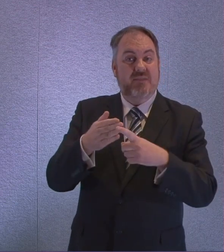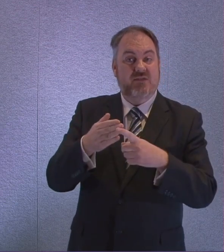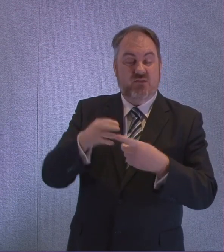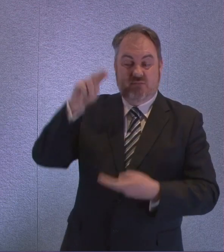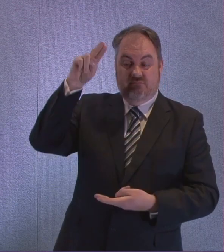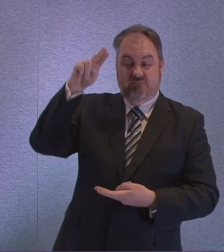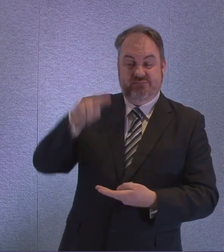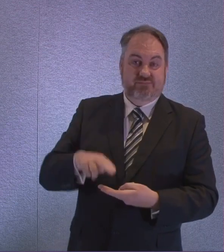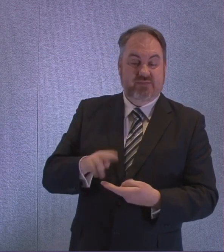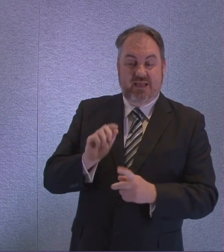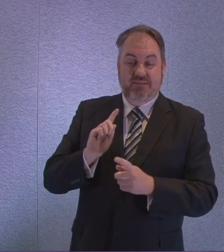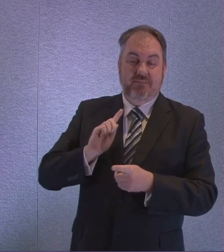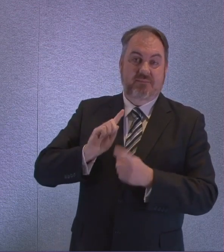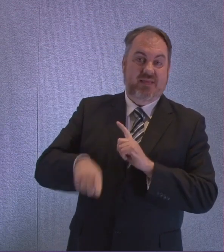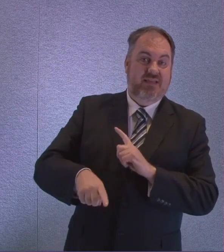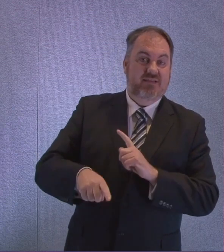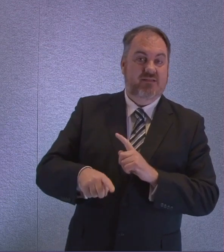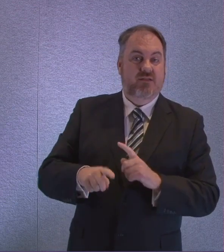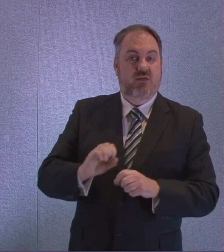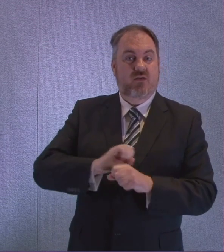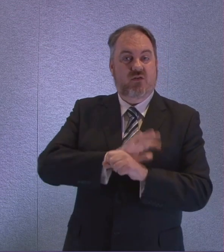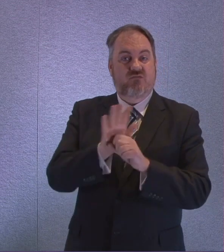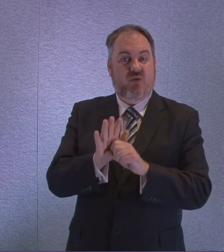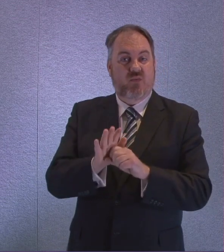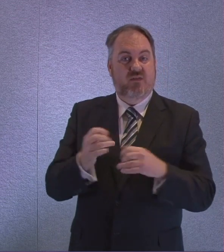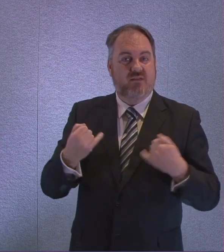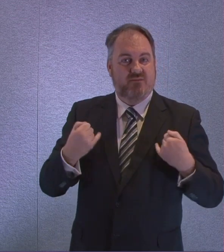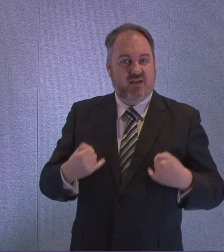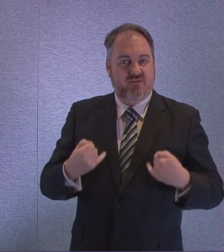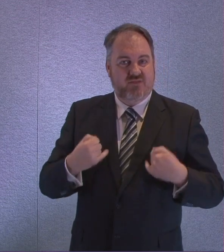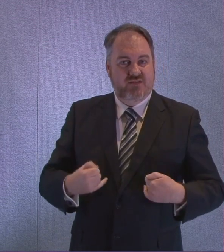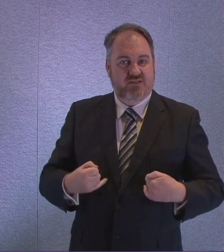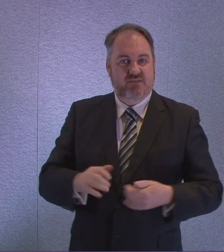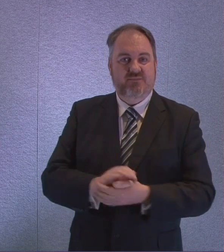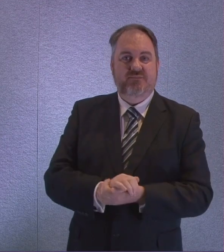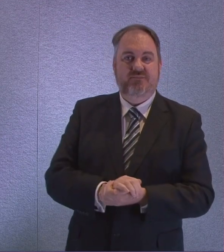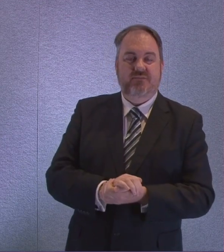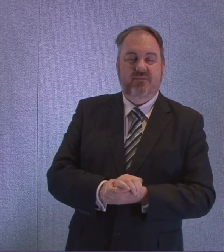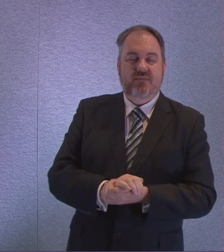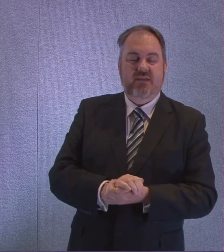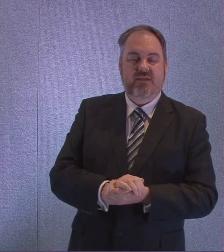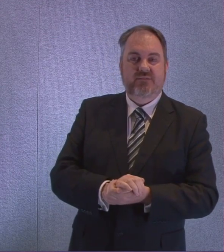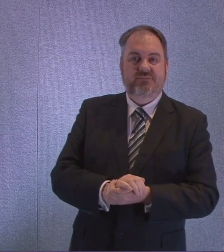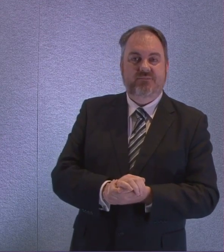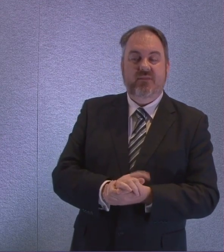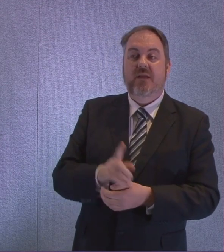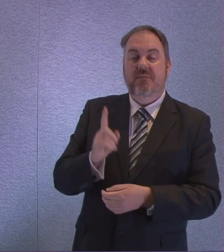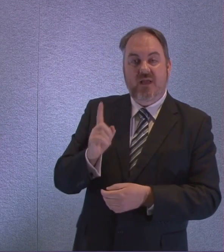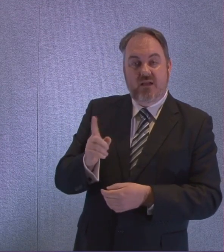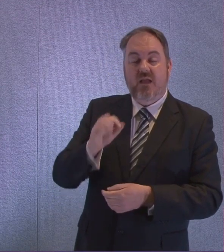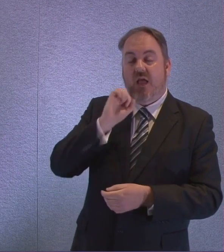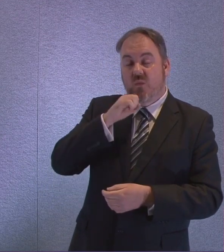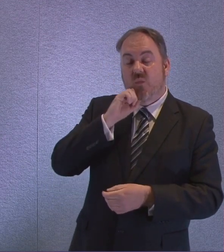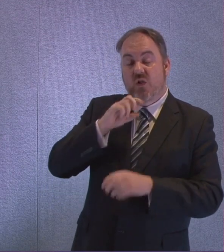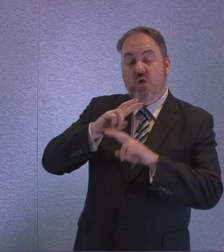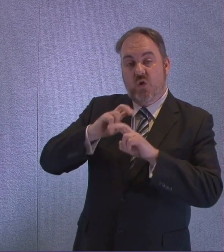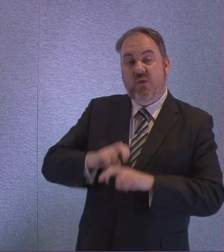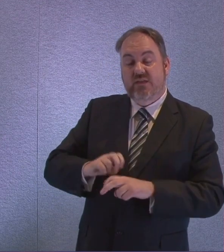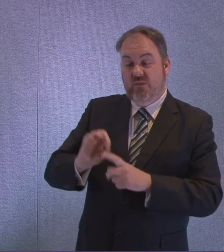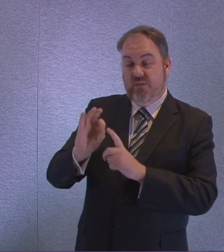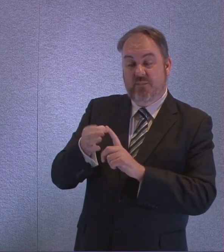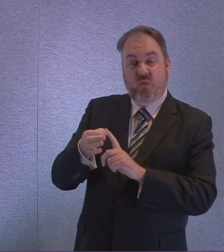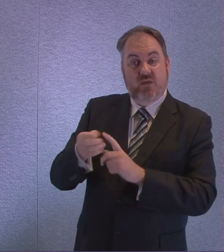chance of doing that. The second point I would make, not to negate the fact I will look at the issue carefully, is that